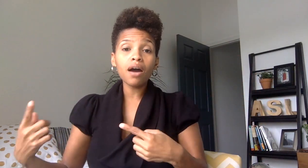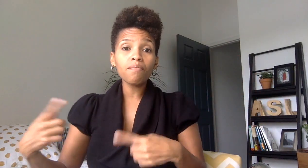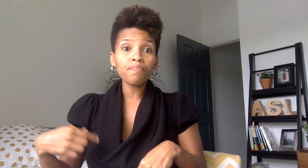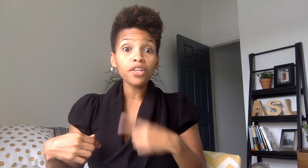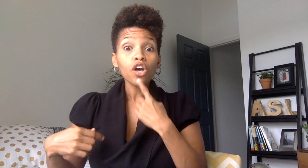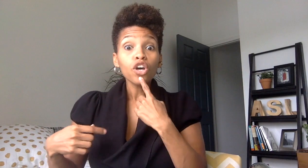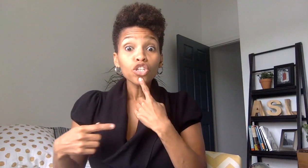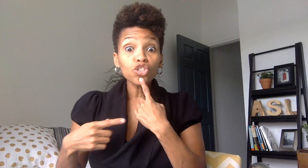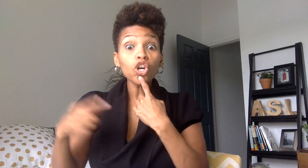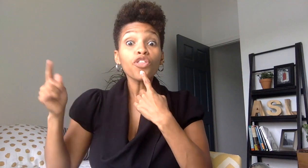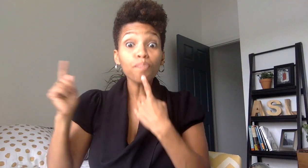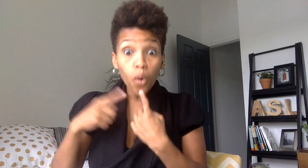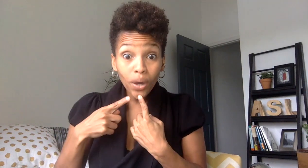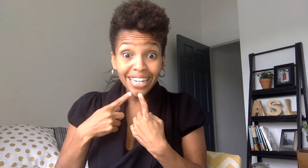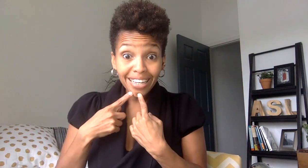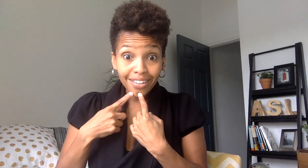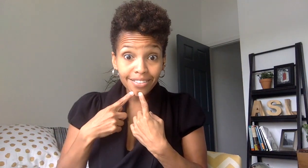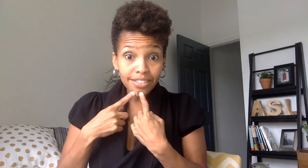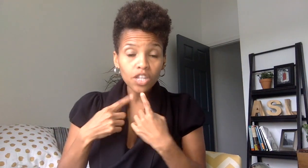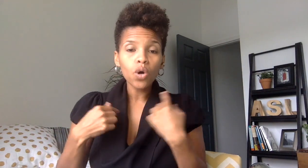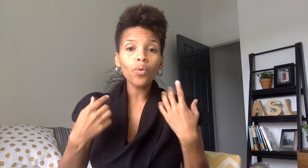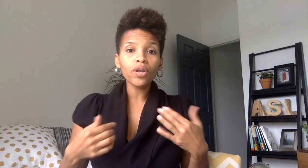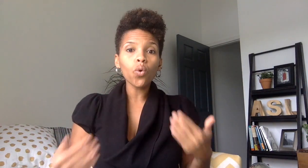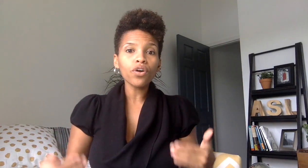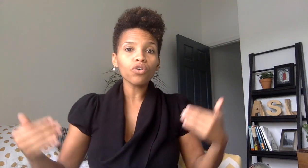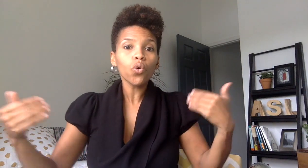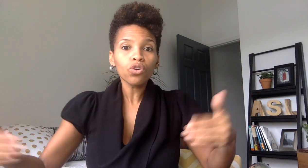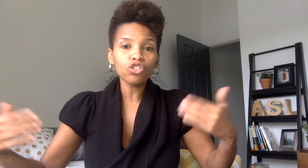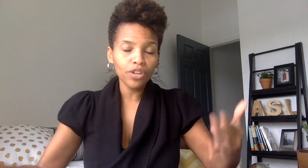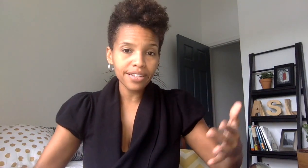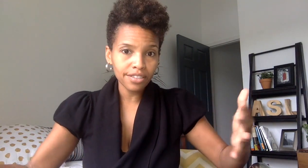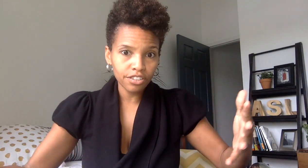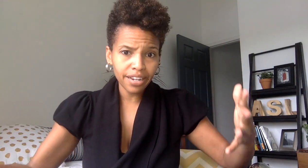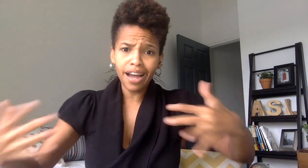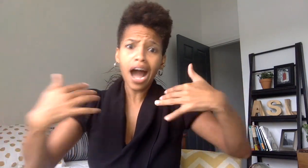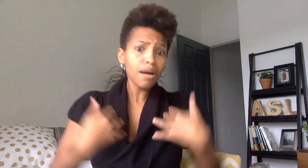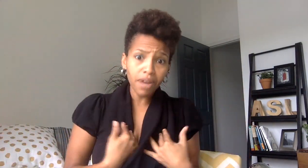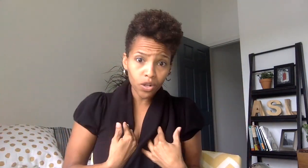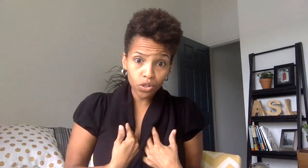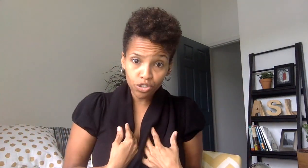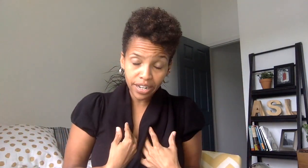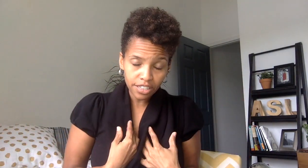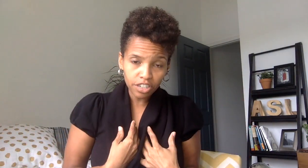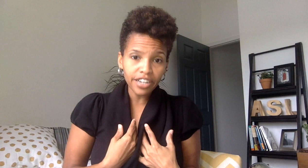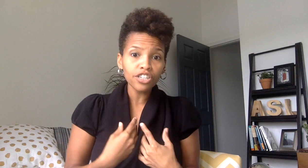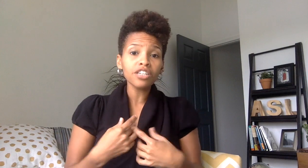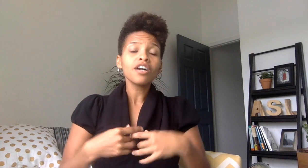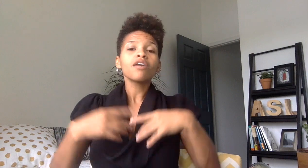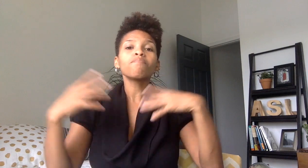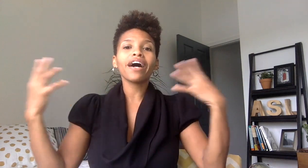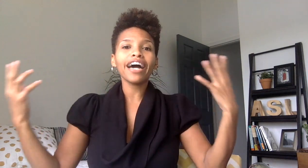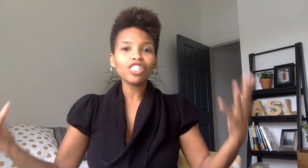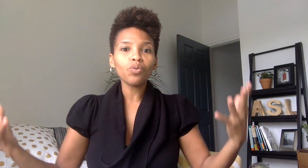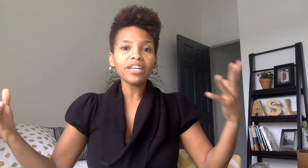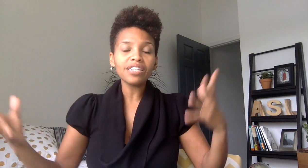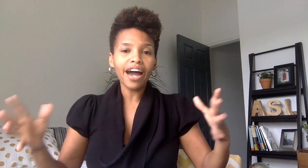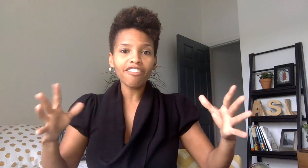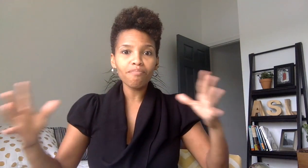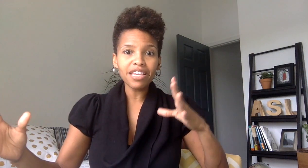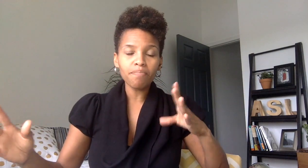so the point is when oral transliterating I'm not oral transliterator but I just wanted to kind of make the